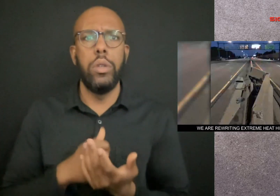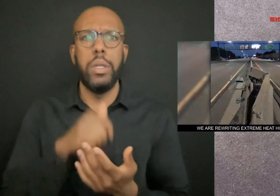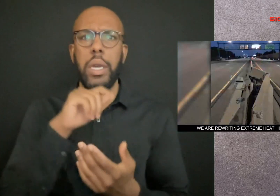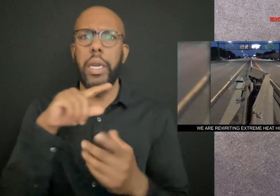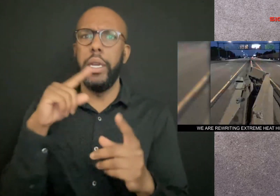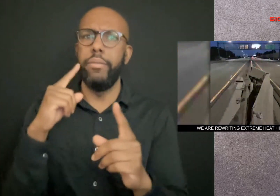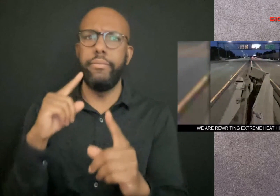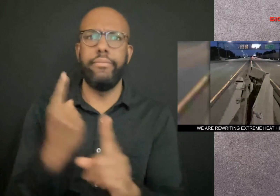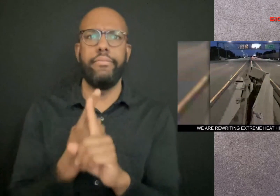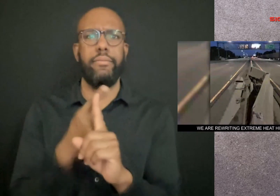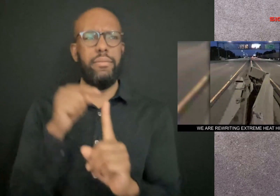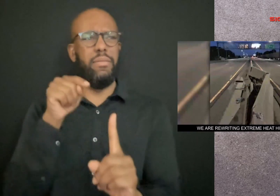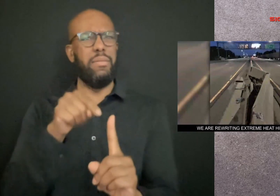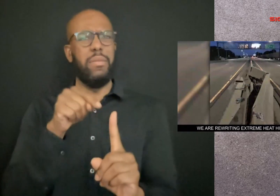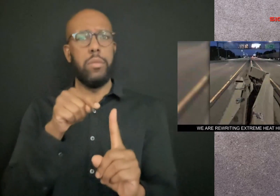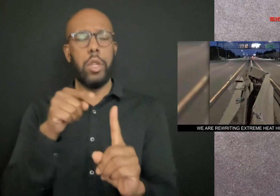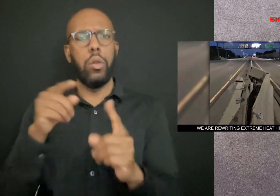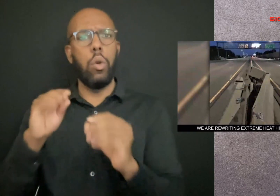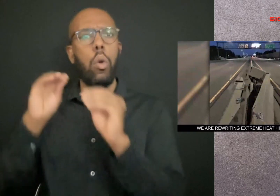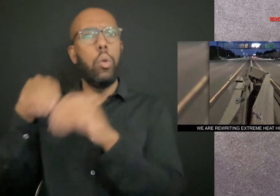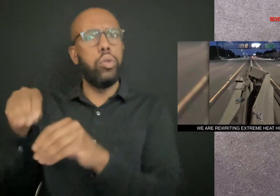The oceans are suffering too.